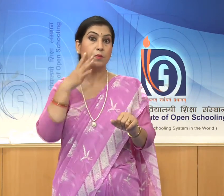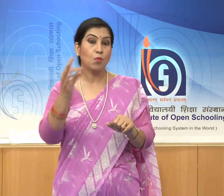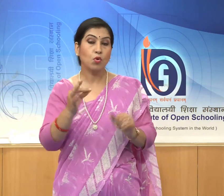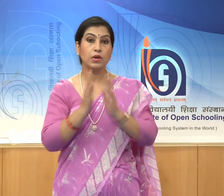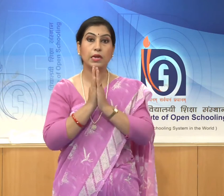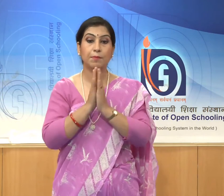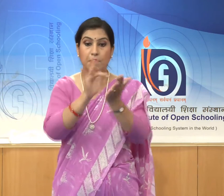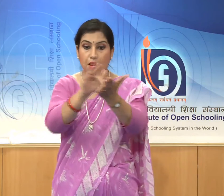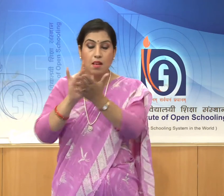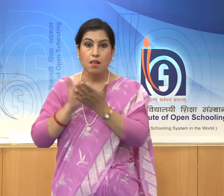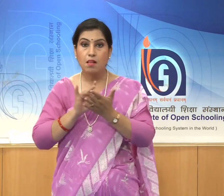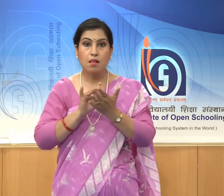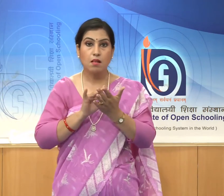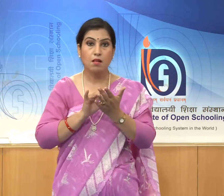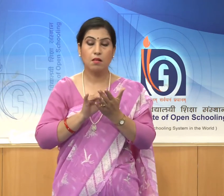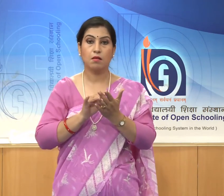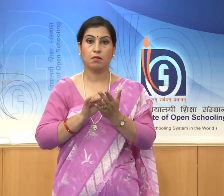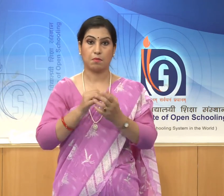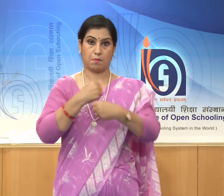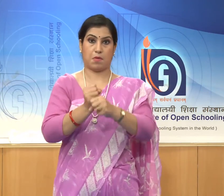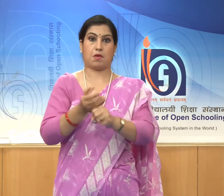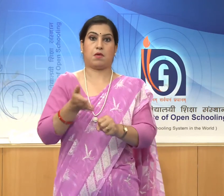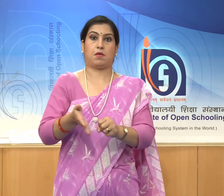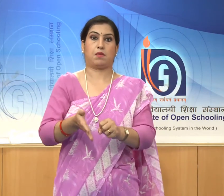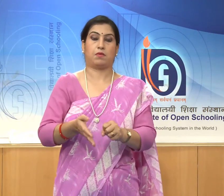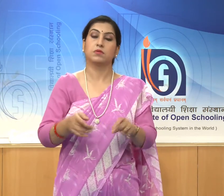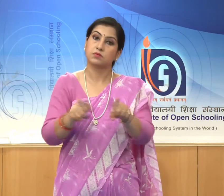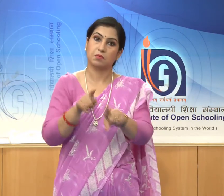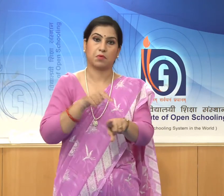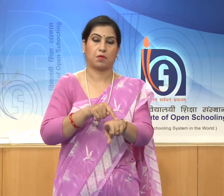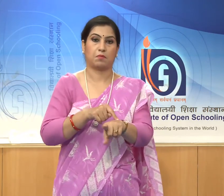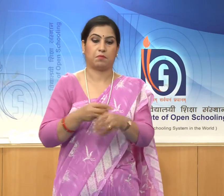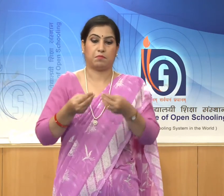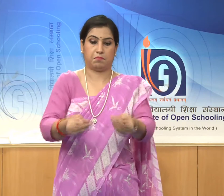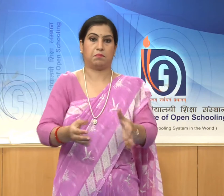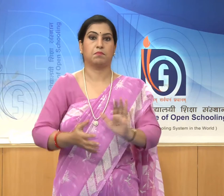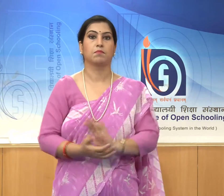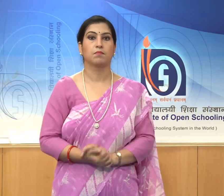projects were given shape.